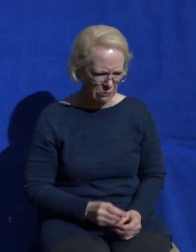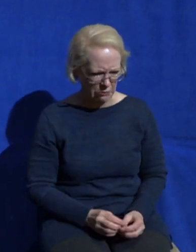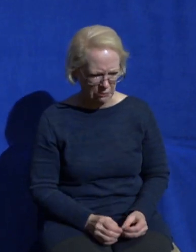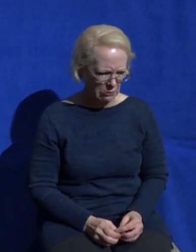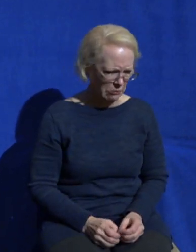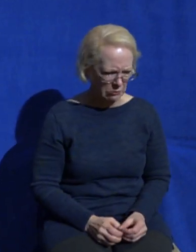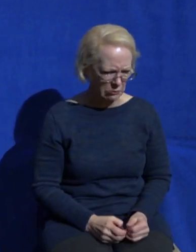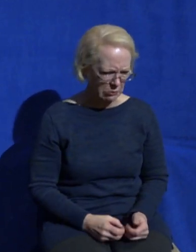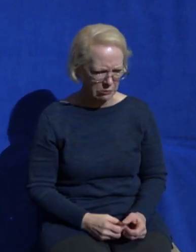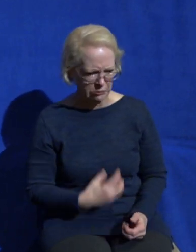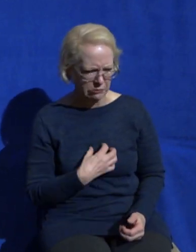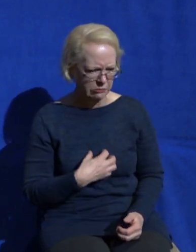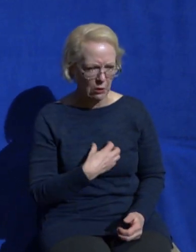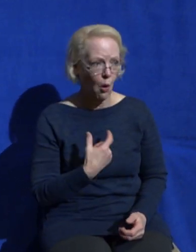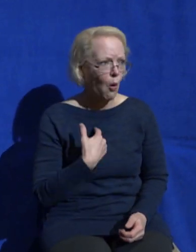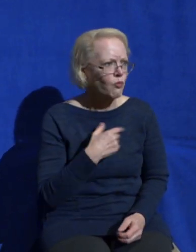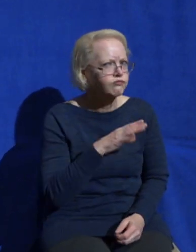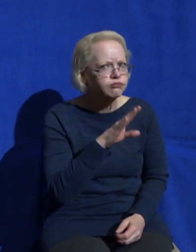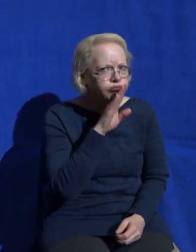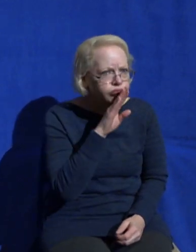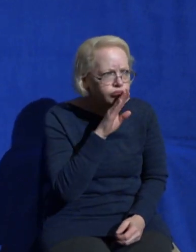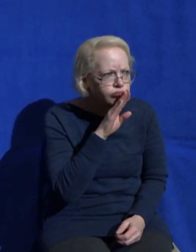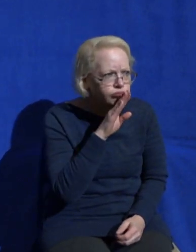I was so frustrated the alignment was off